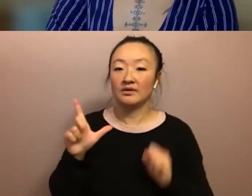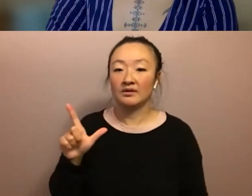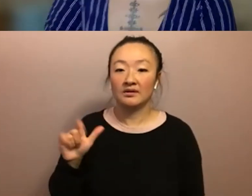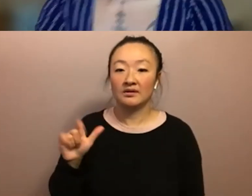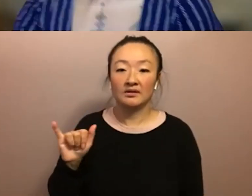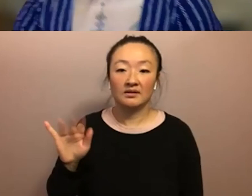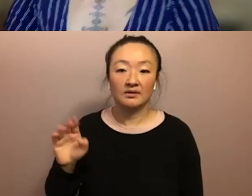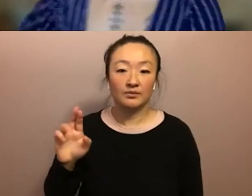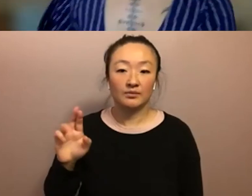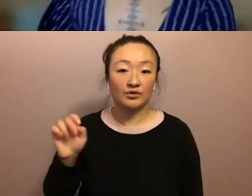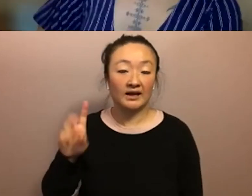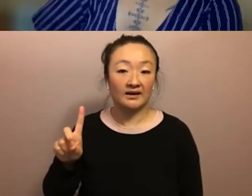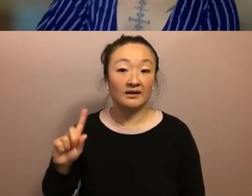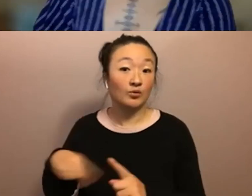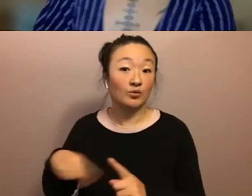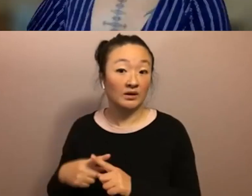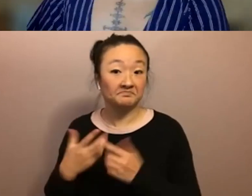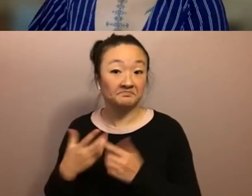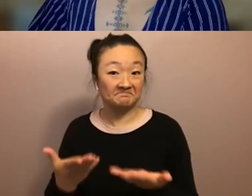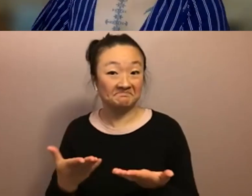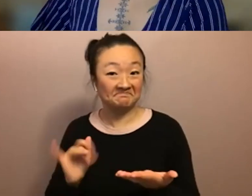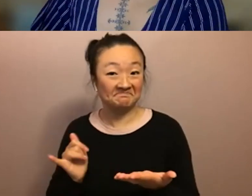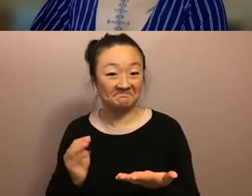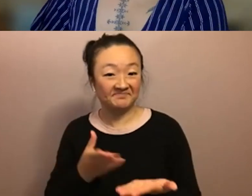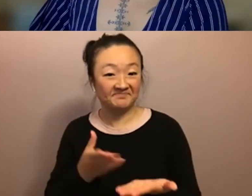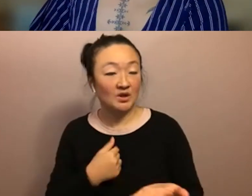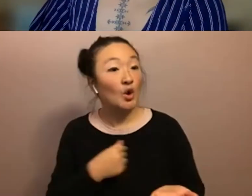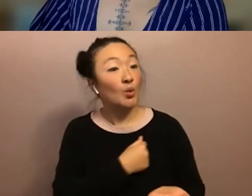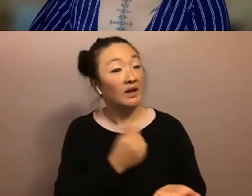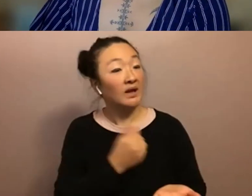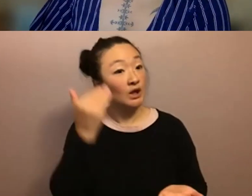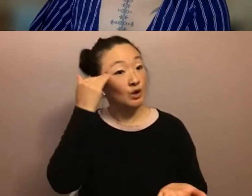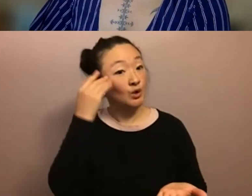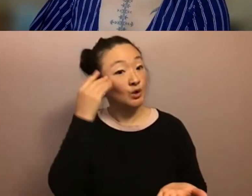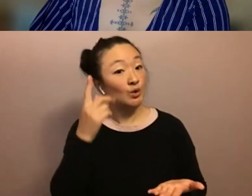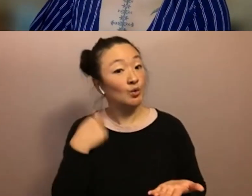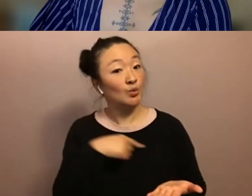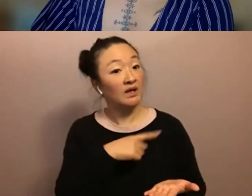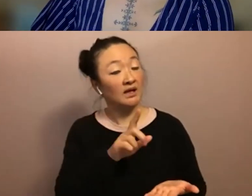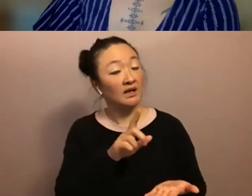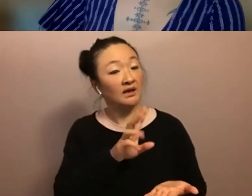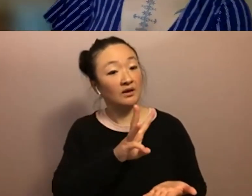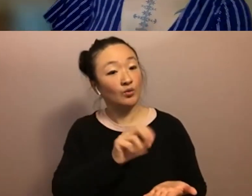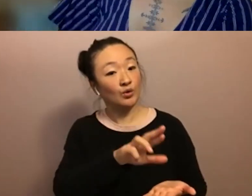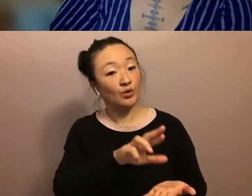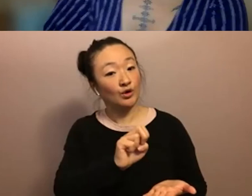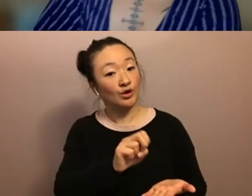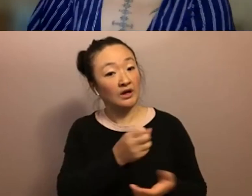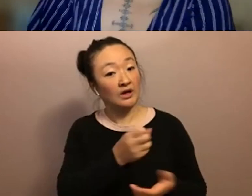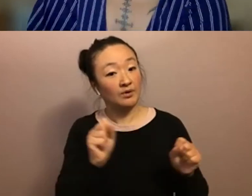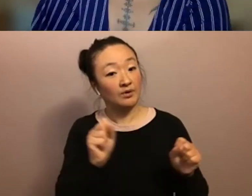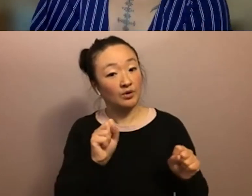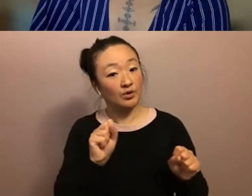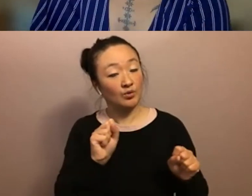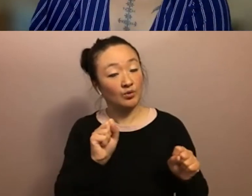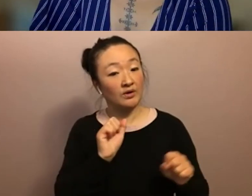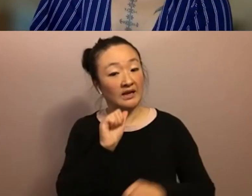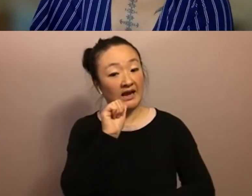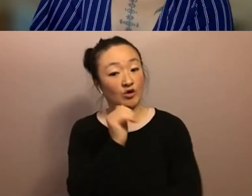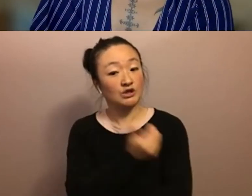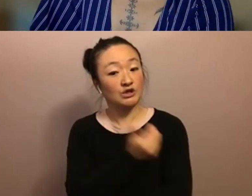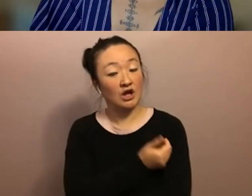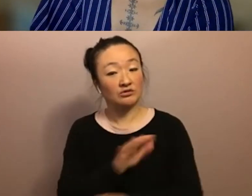jam we knew we were liberated when our daughters no longer had fear